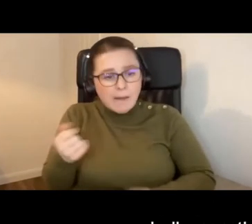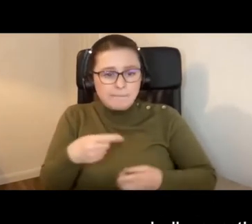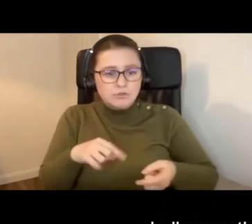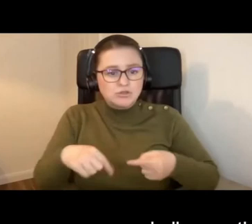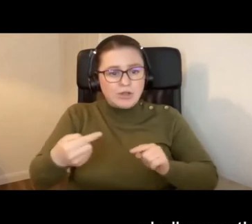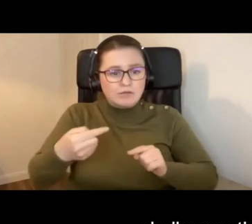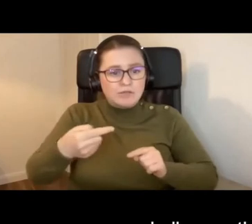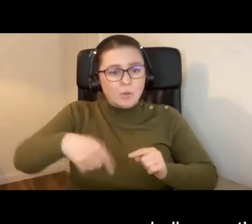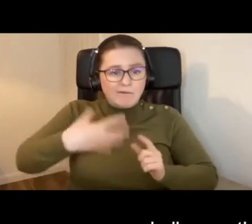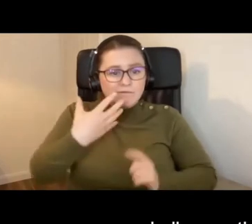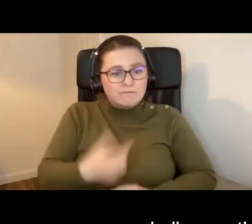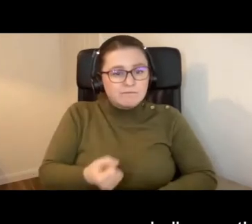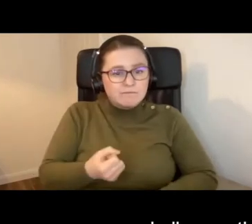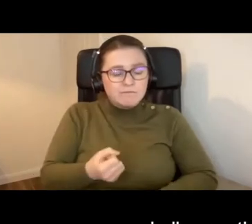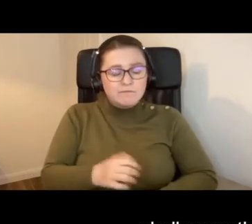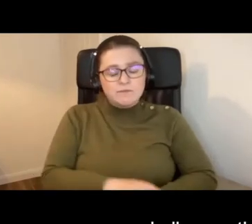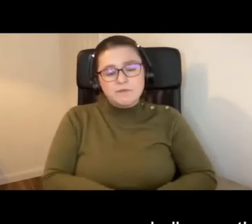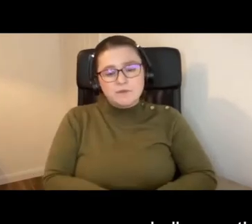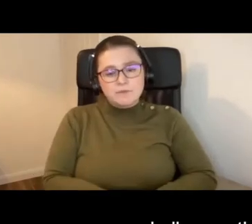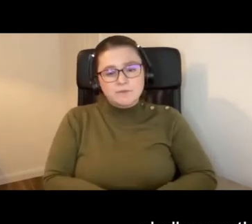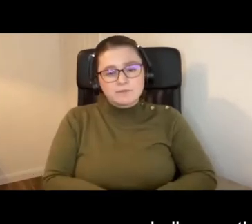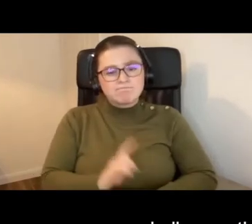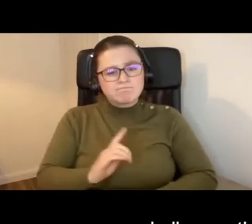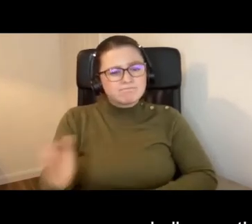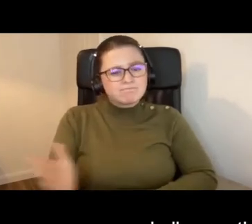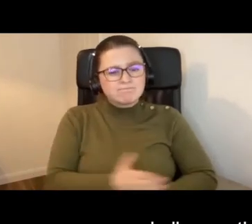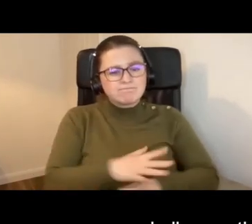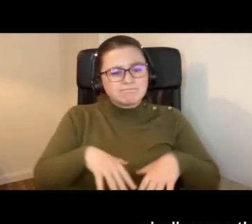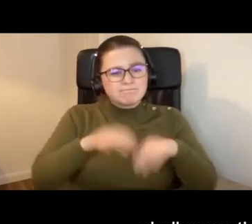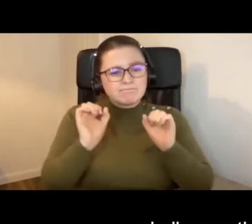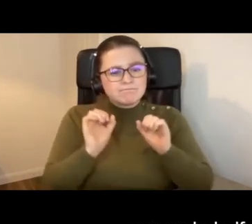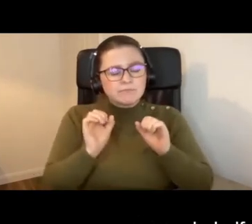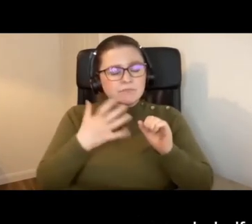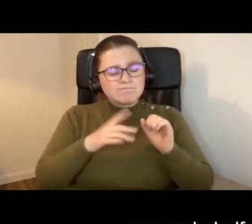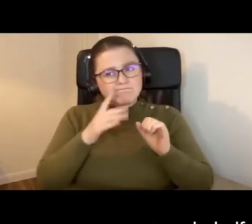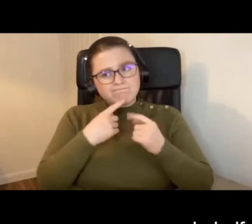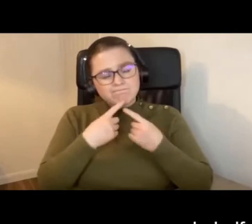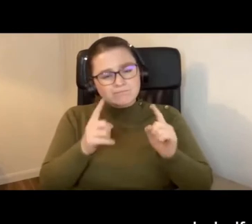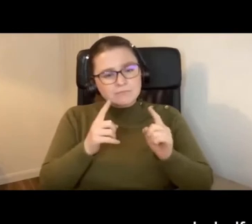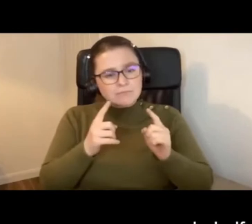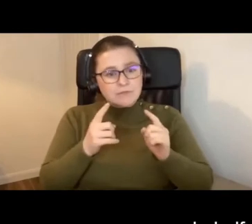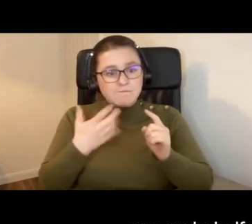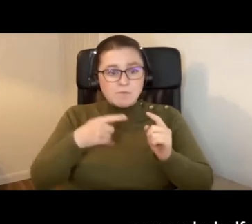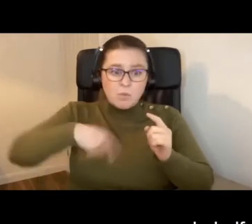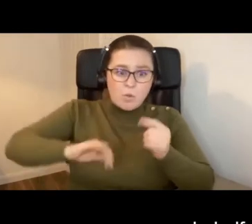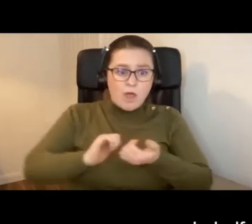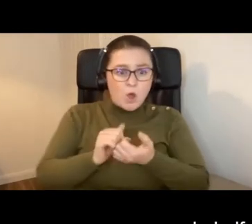that we have. But before I do that I just want to say on behalf of my colleagues